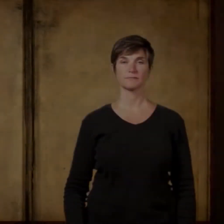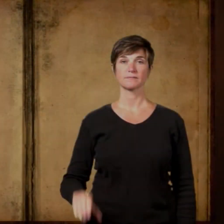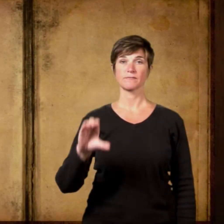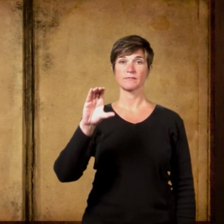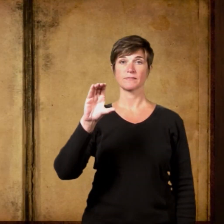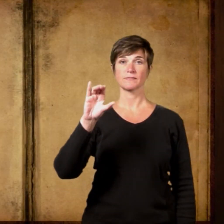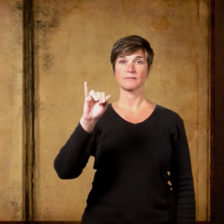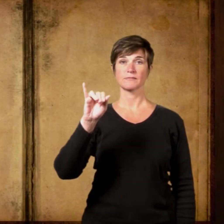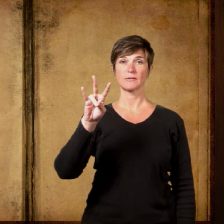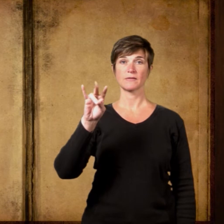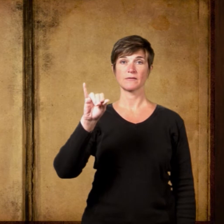Civic